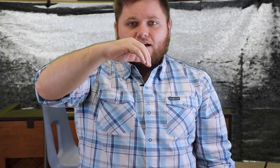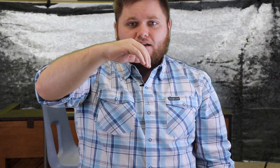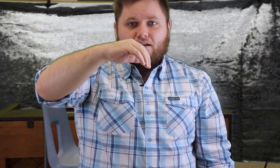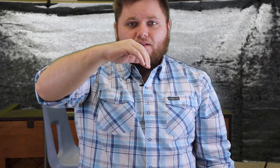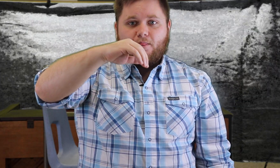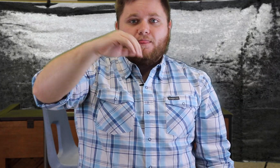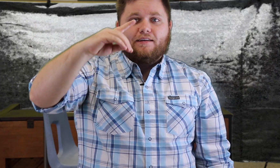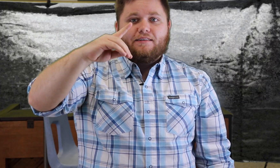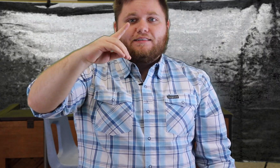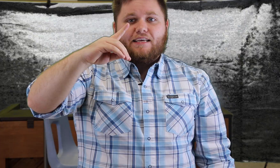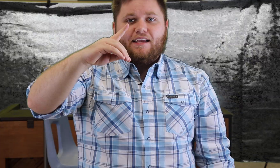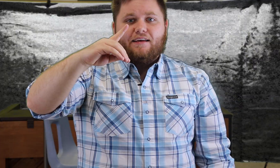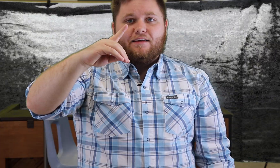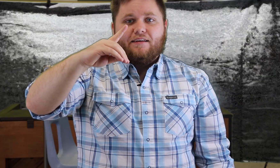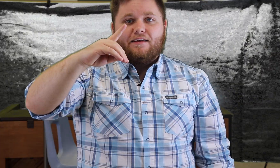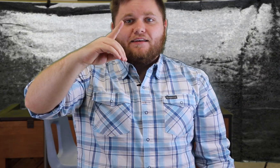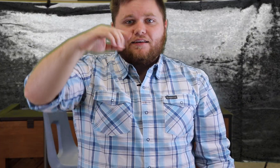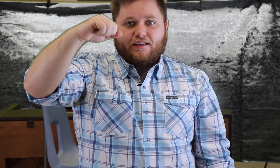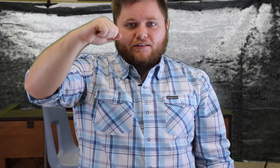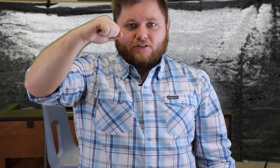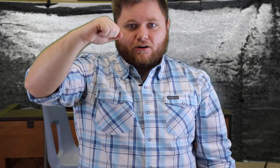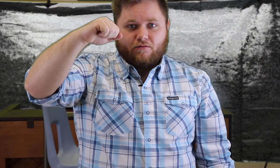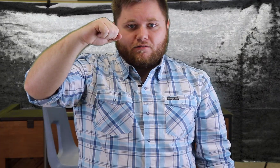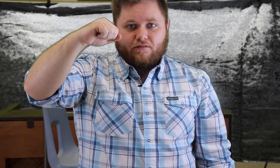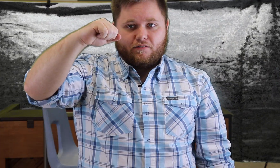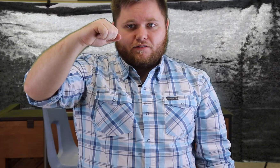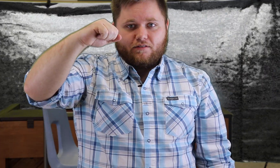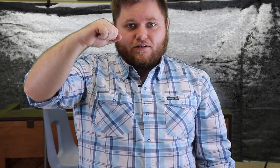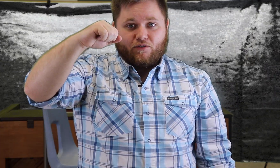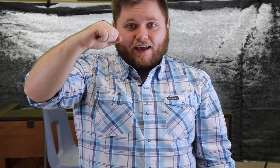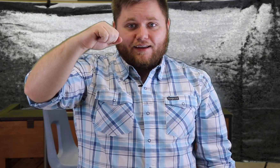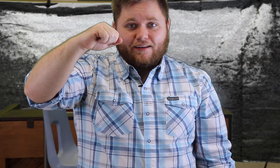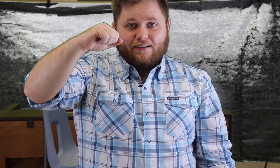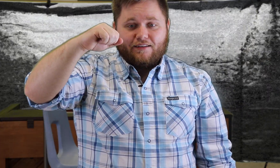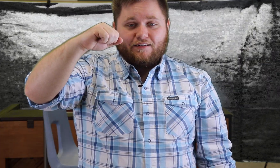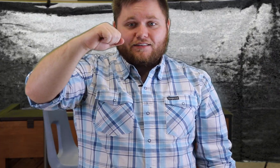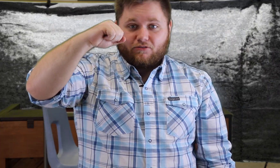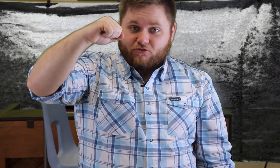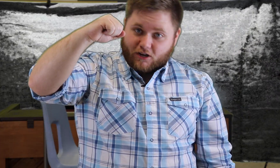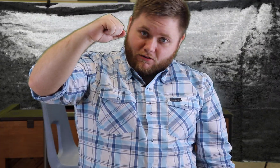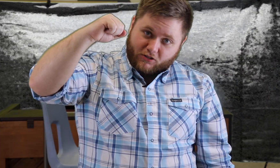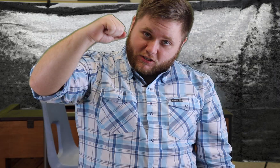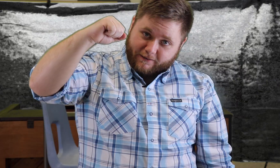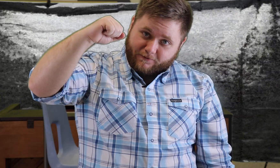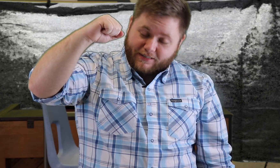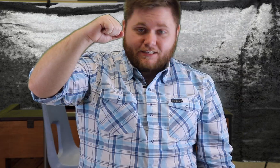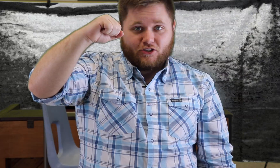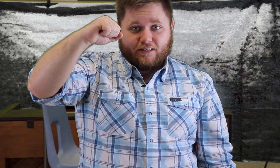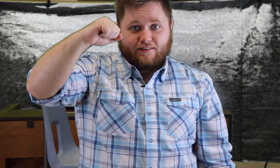ti do okay so do is just a fist just like